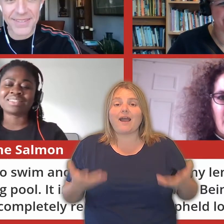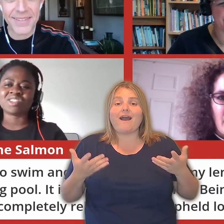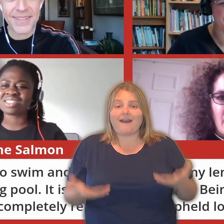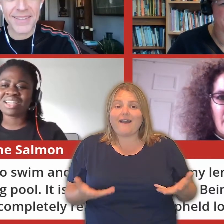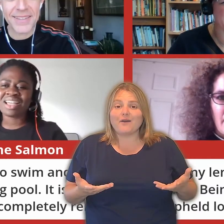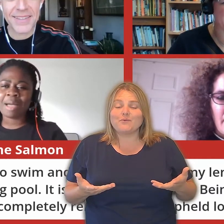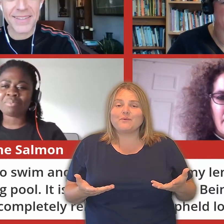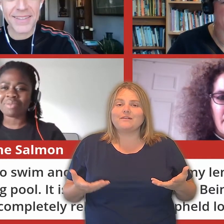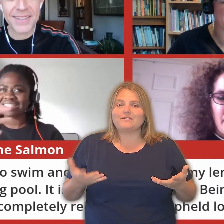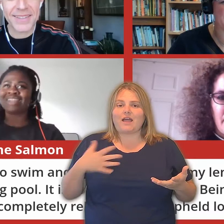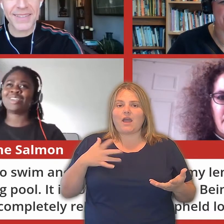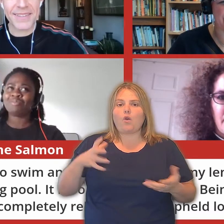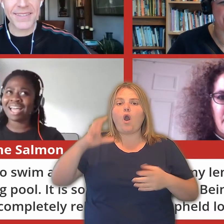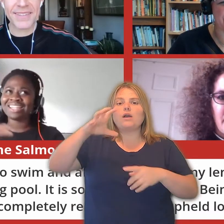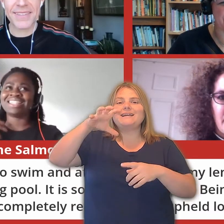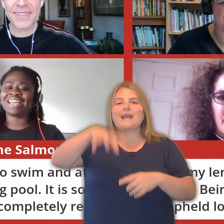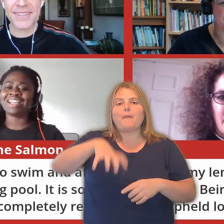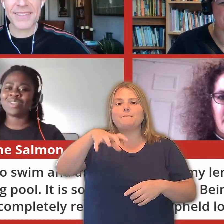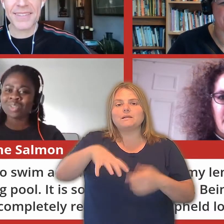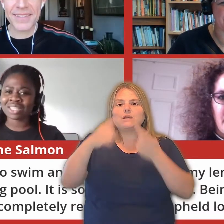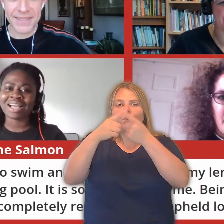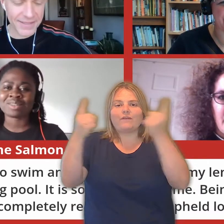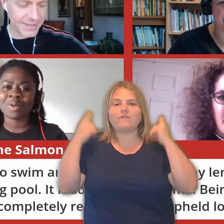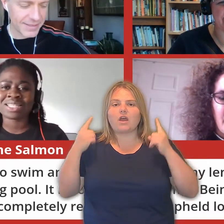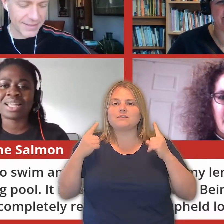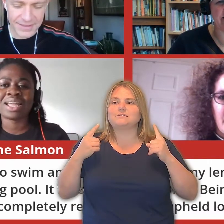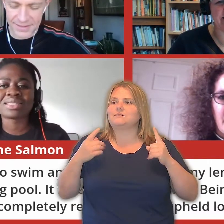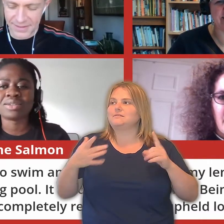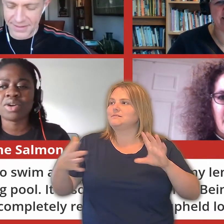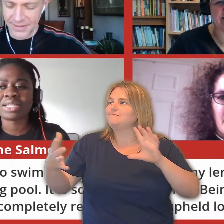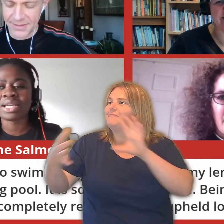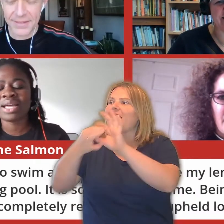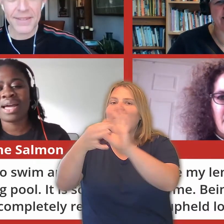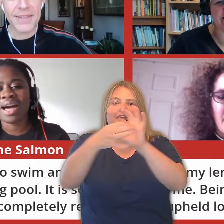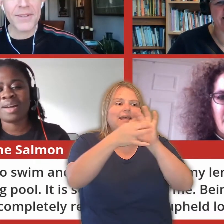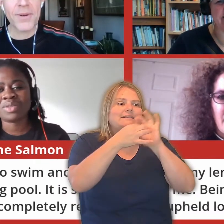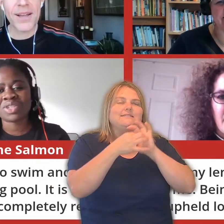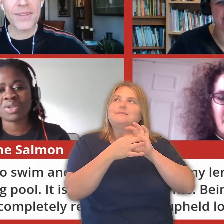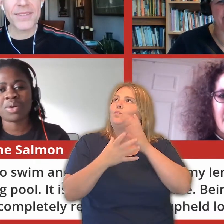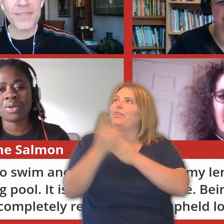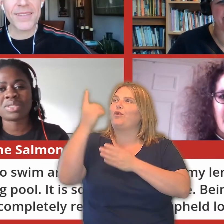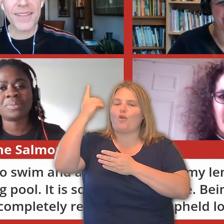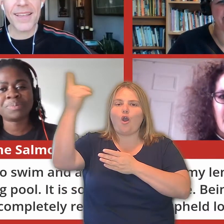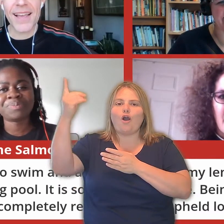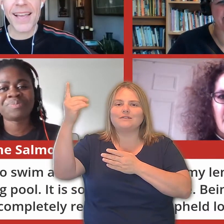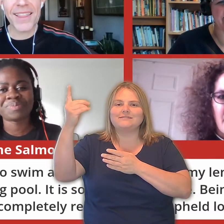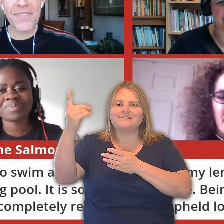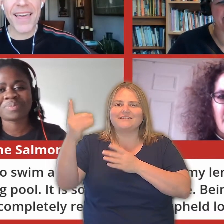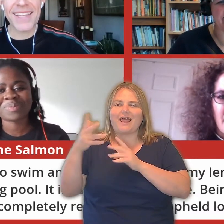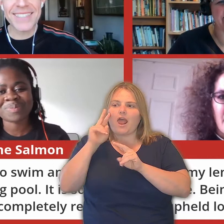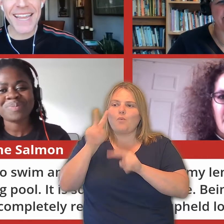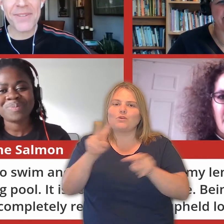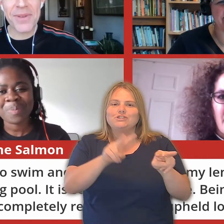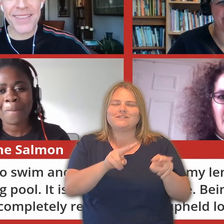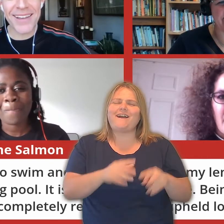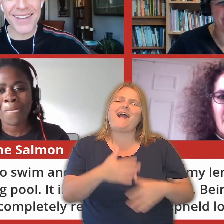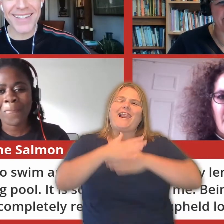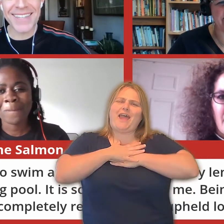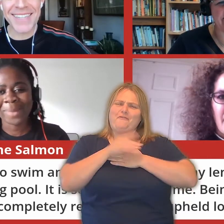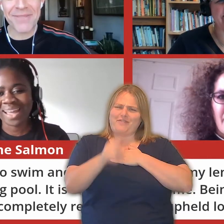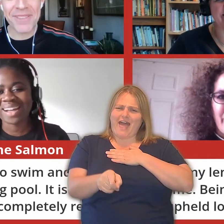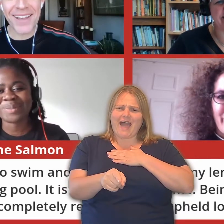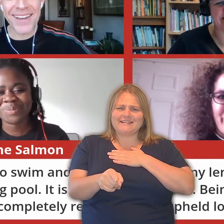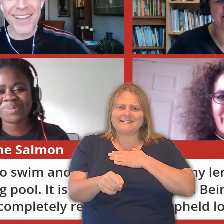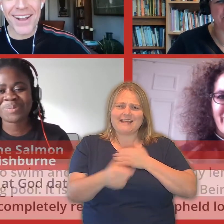campus and just embracing humanity and using that as a way to connect to God. It's just wholesome. I love that. A date with